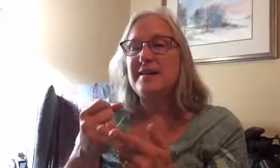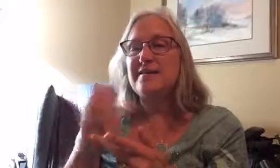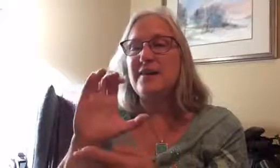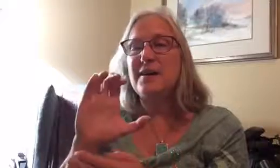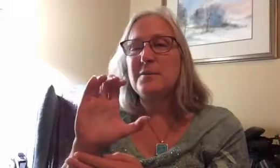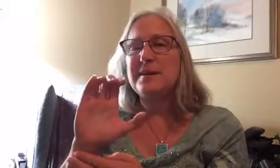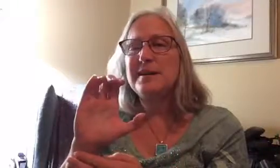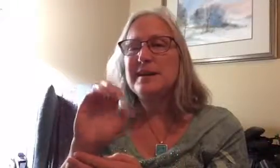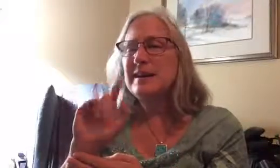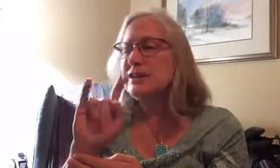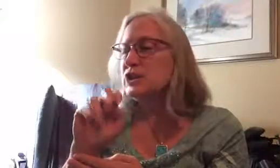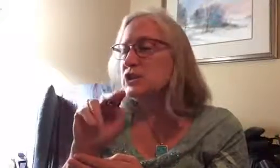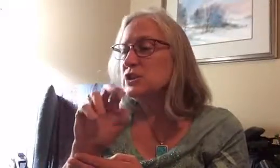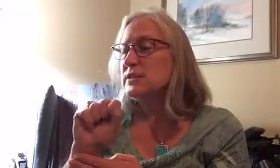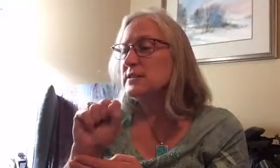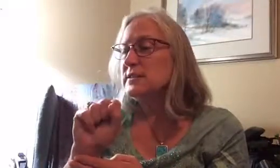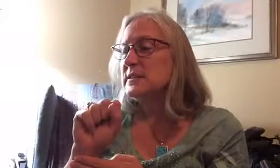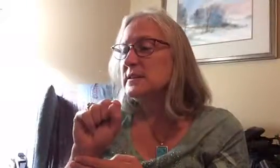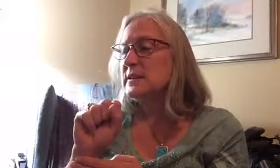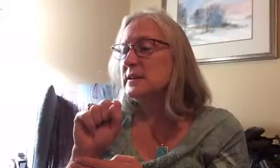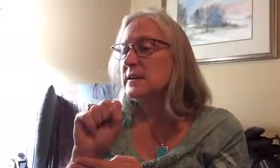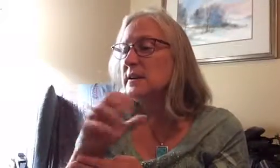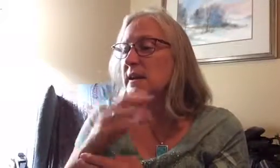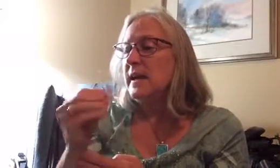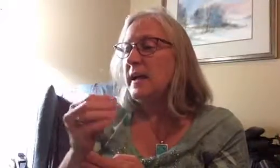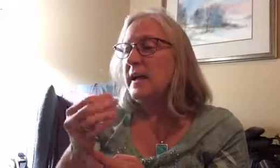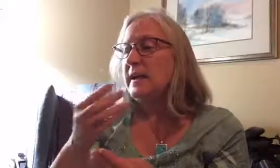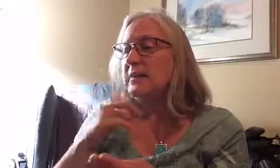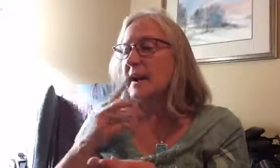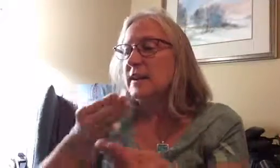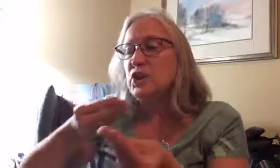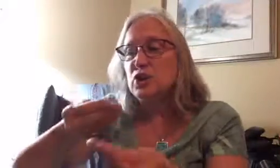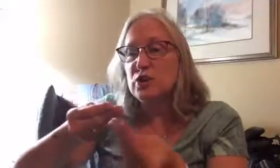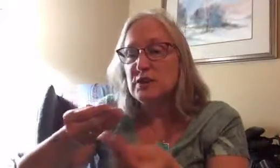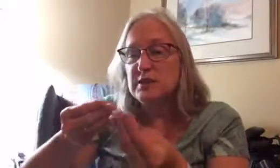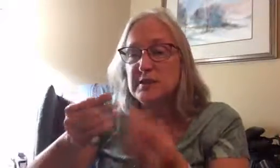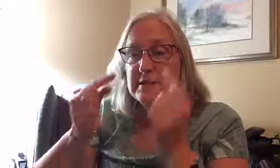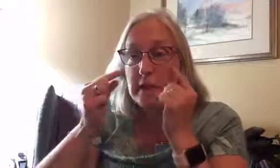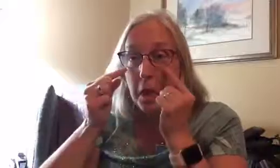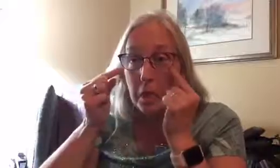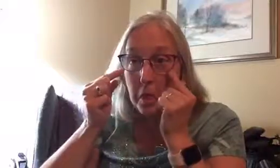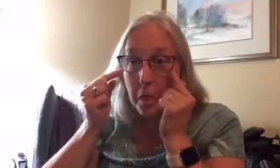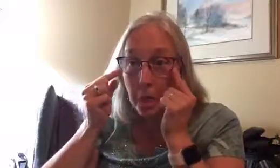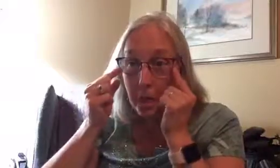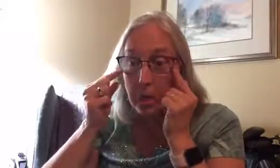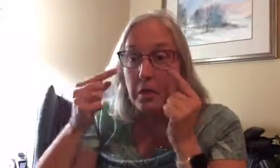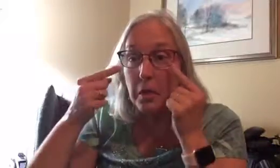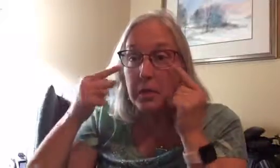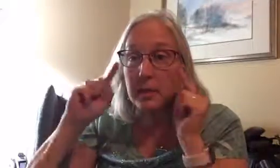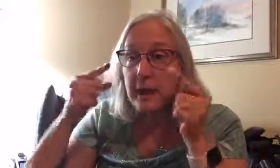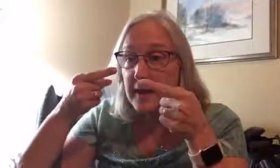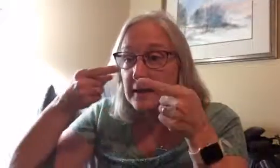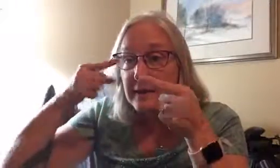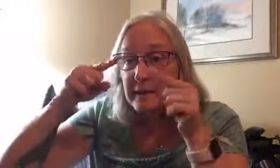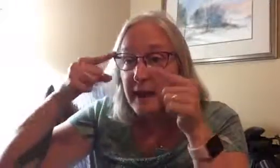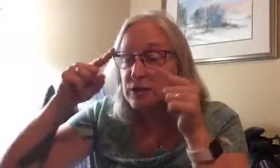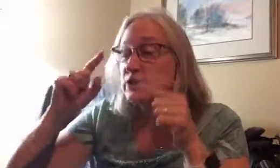of um conditions and kind of nourishes the la the lashes